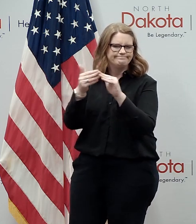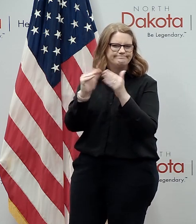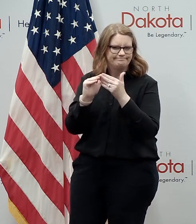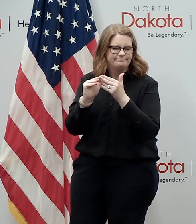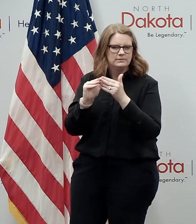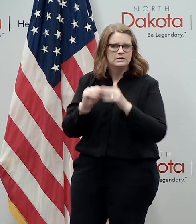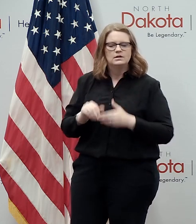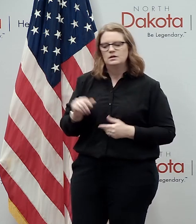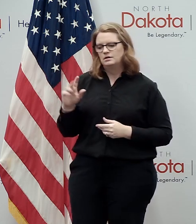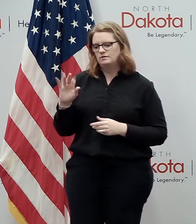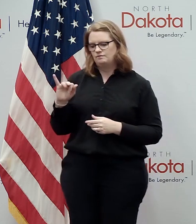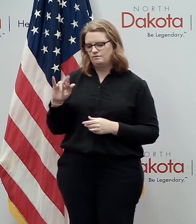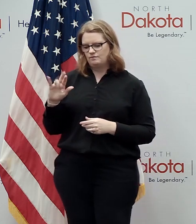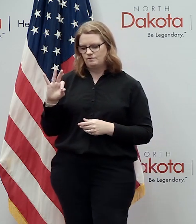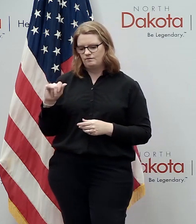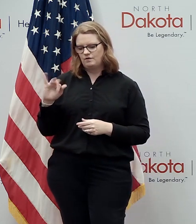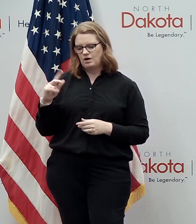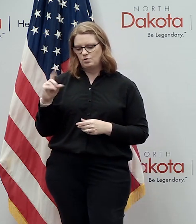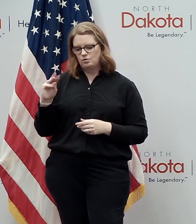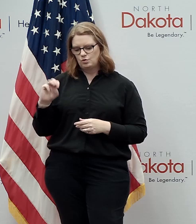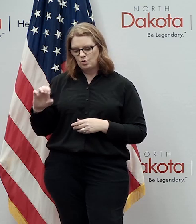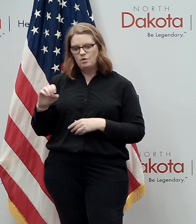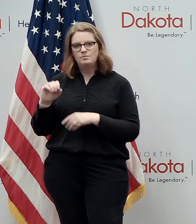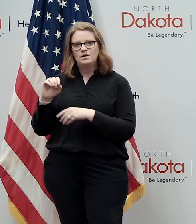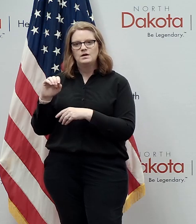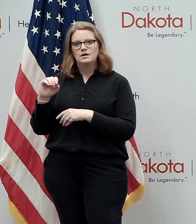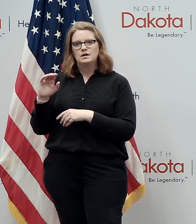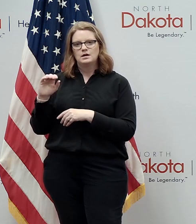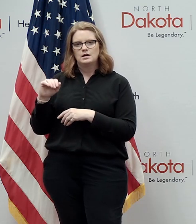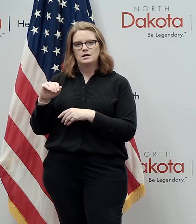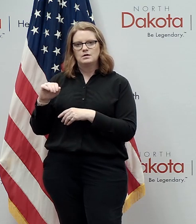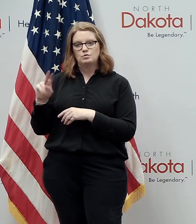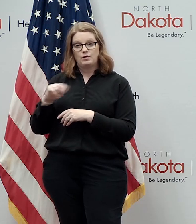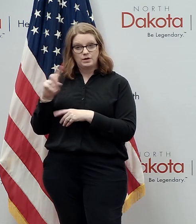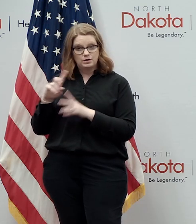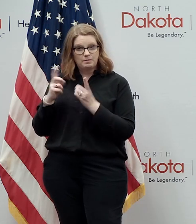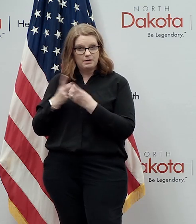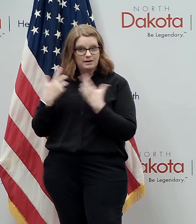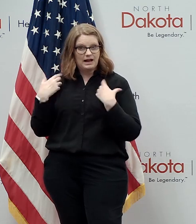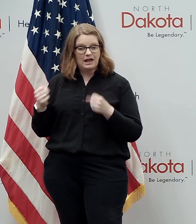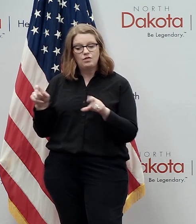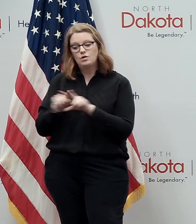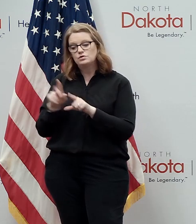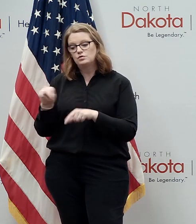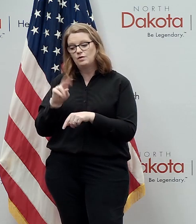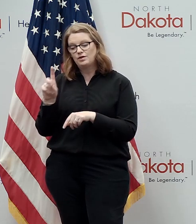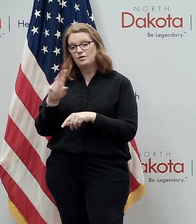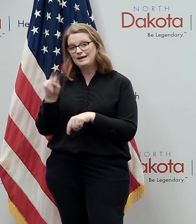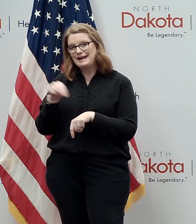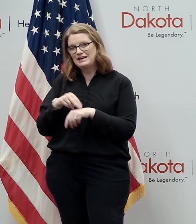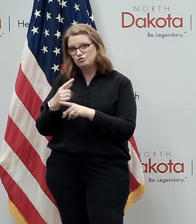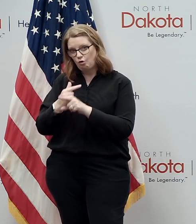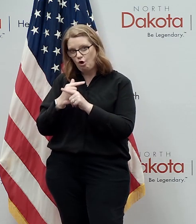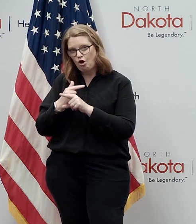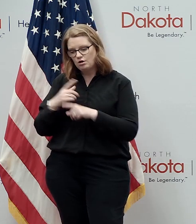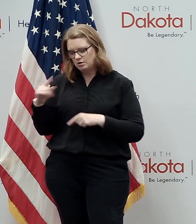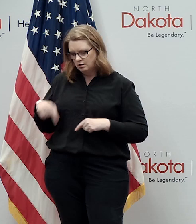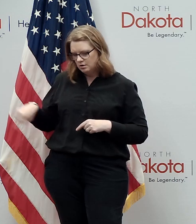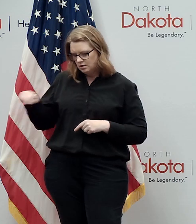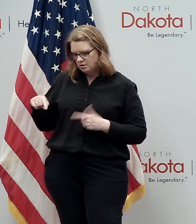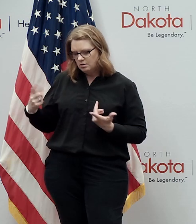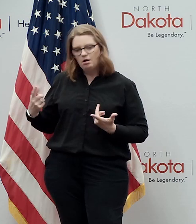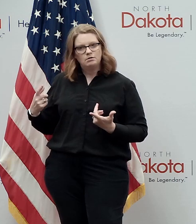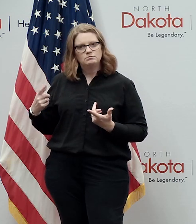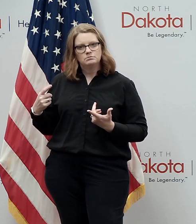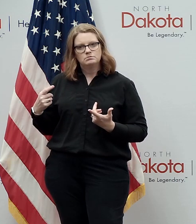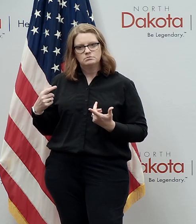dome fargo cast public health will be working in partnership with the north dakota department health and the north dakota national guard who continues to serve in